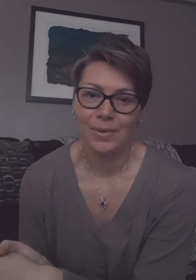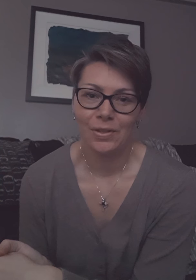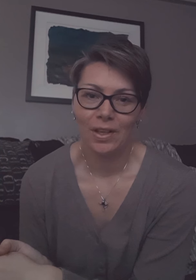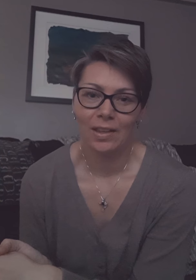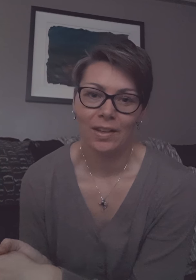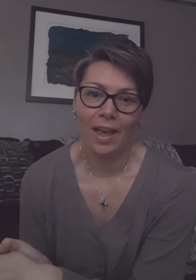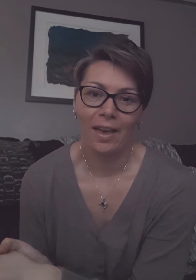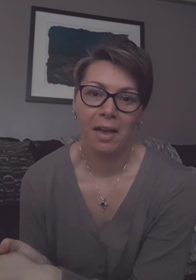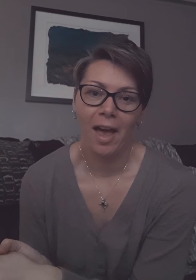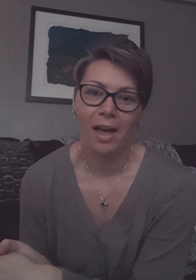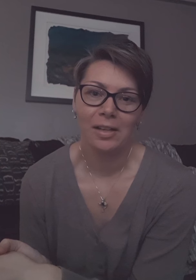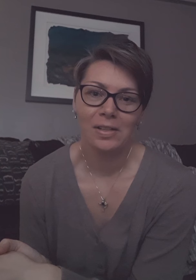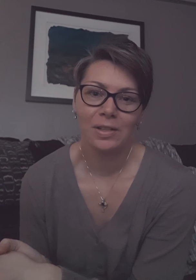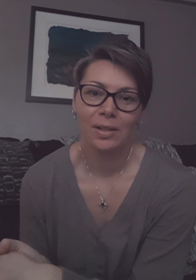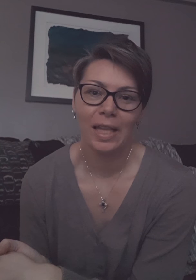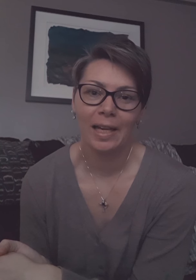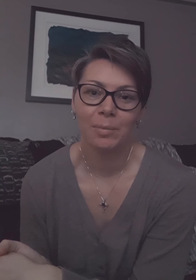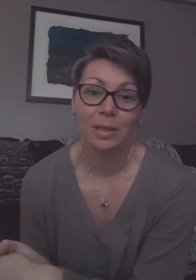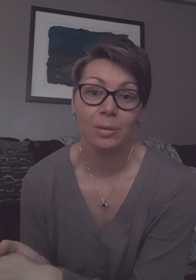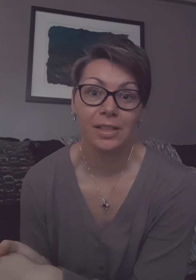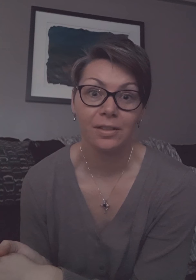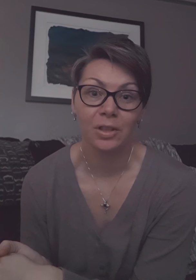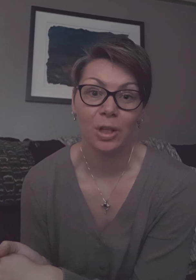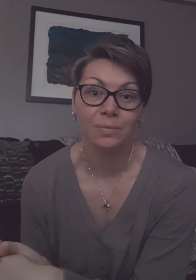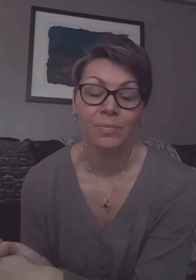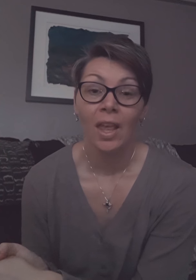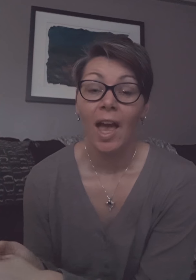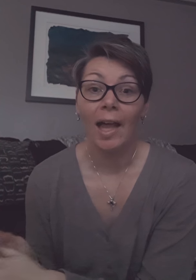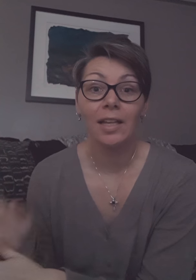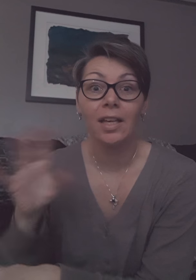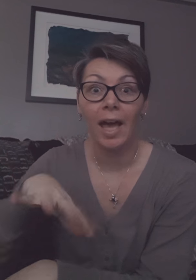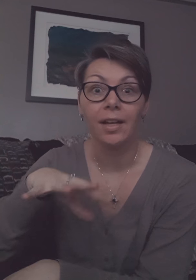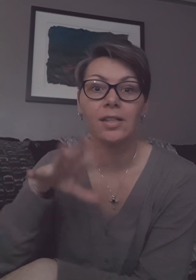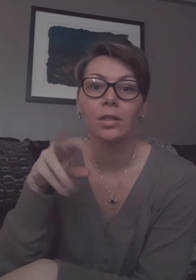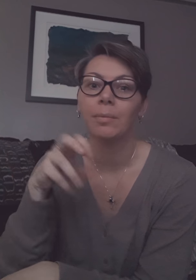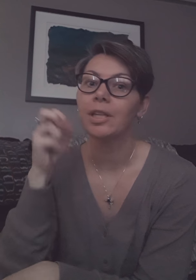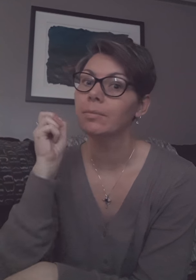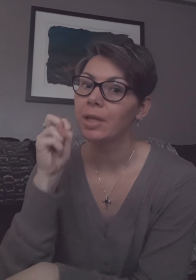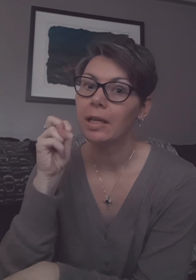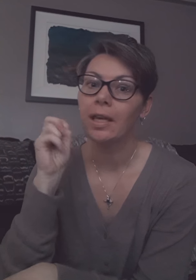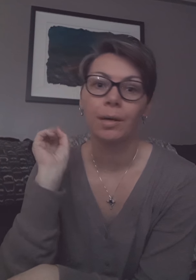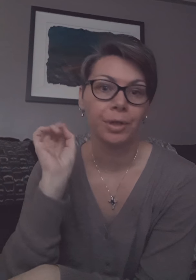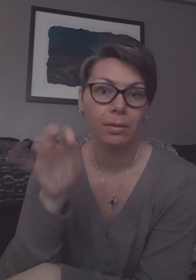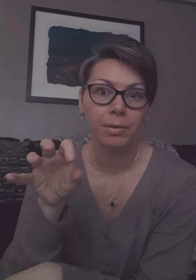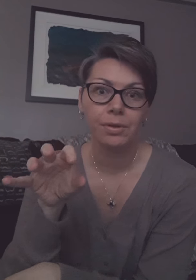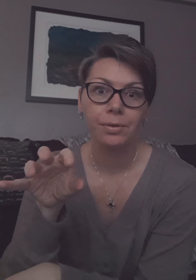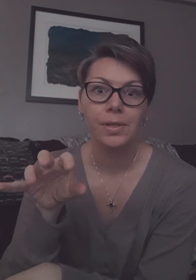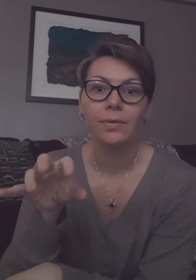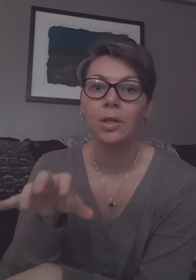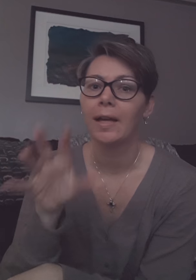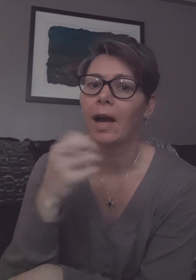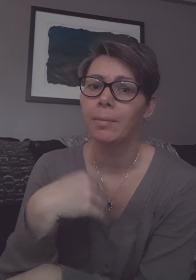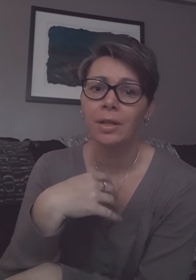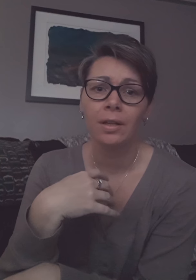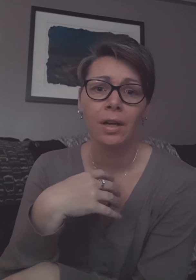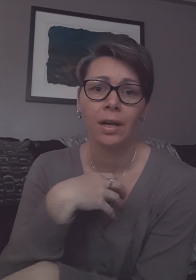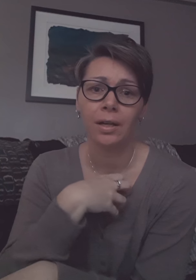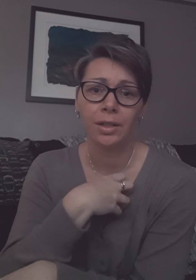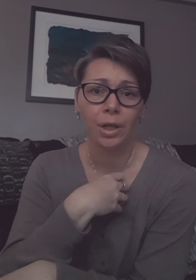in the day and that can be a little bit difficult and again it's not me complaining I'm going to be resourceful and I'm in uh you know